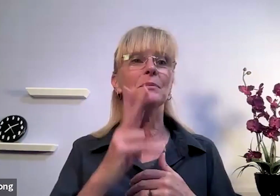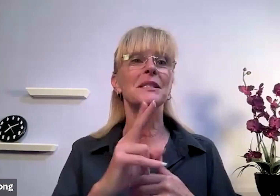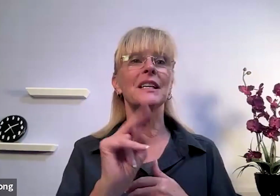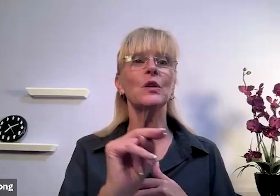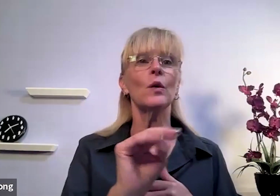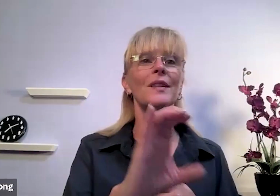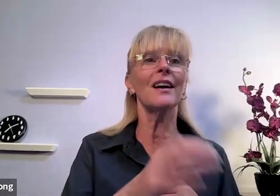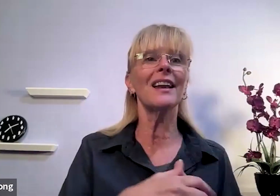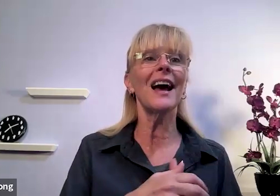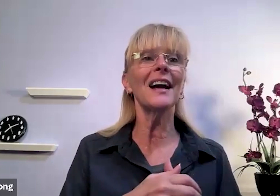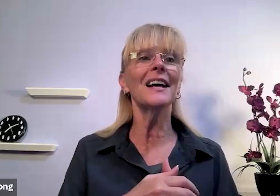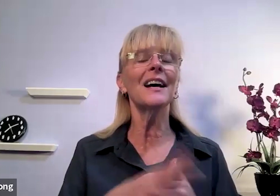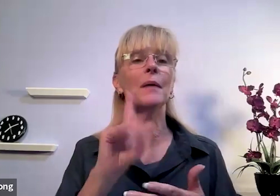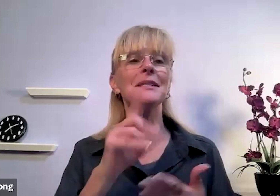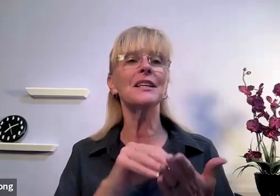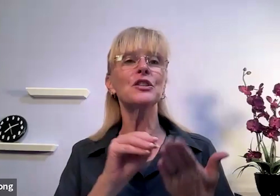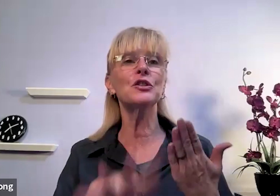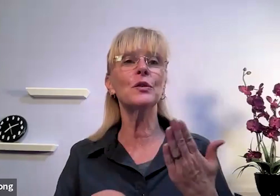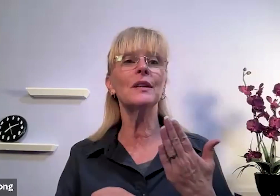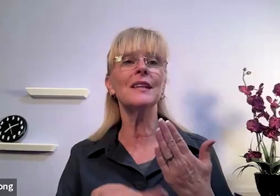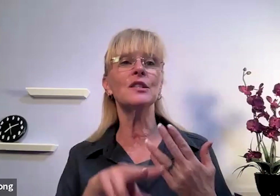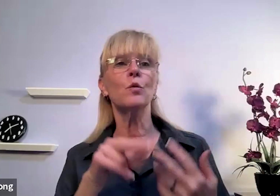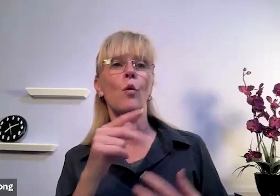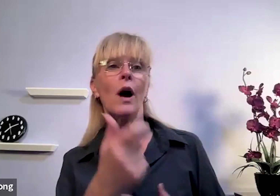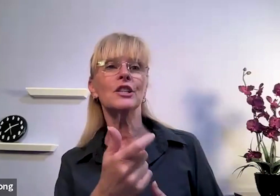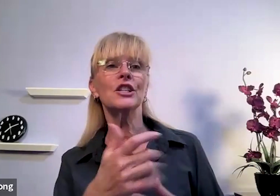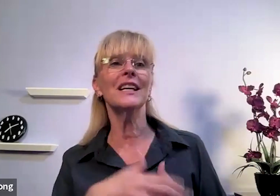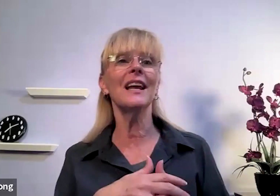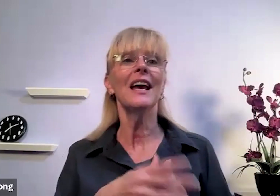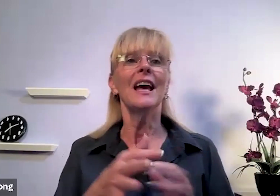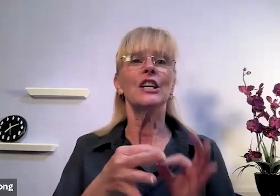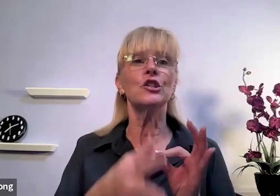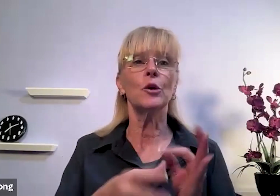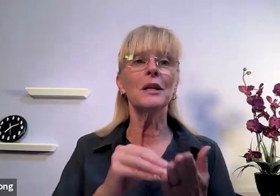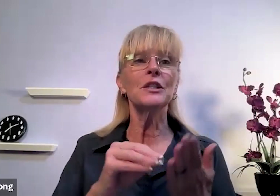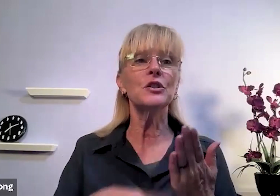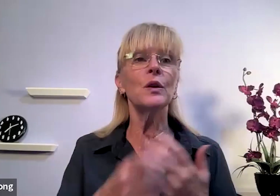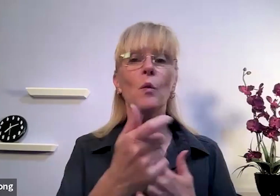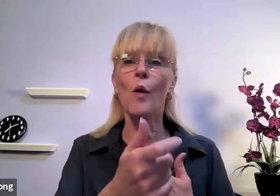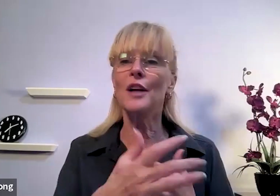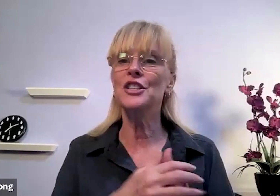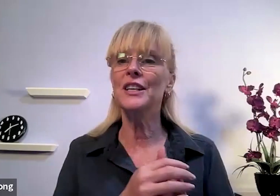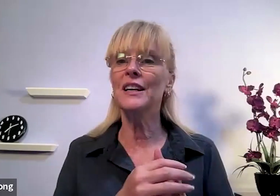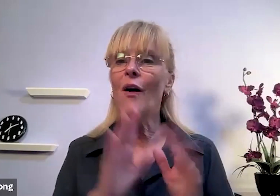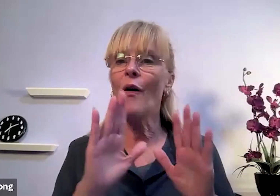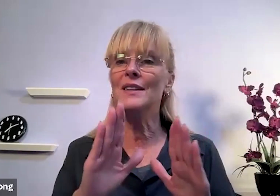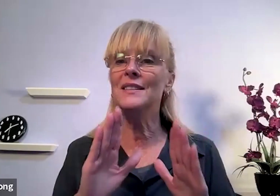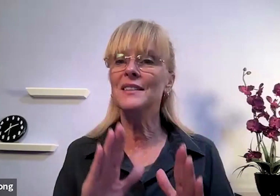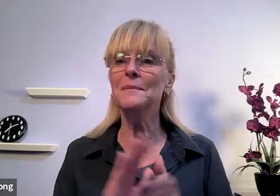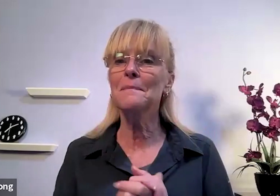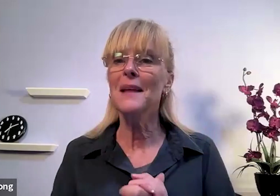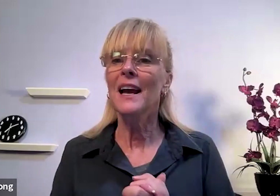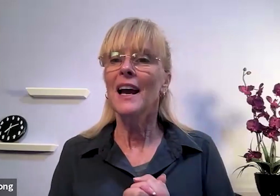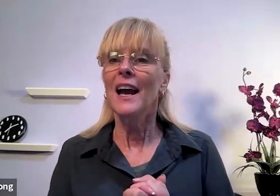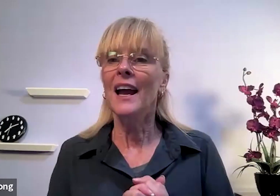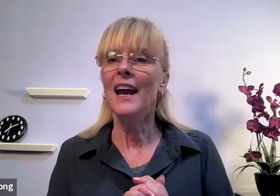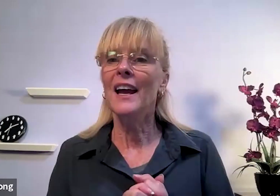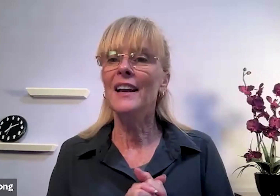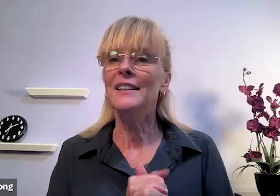so I'm seeing in North Carolina I'm seeing student that's watching interpreting student watching awesome